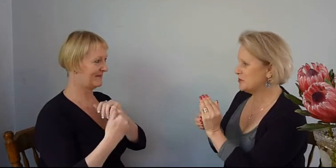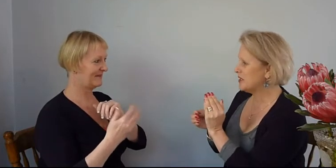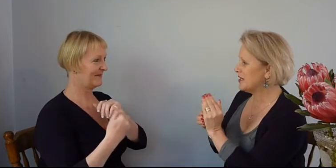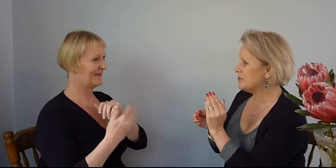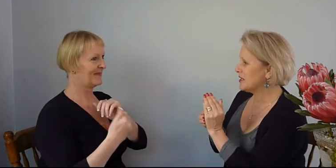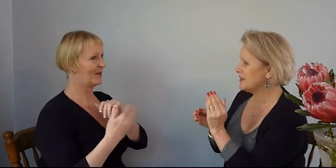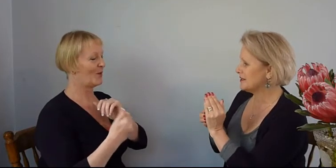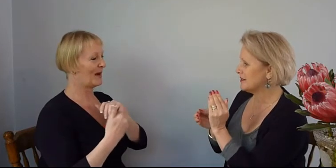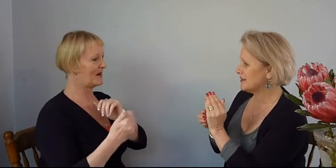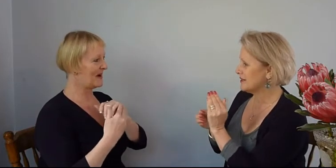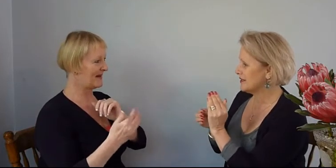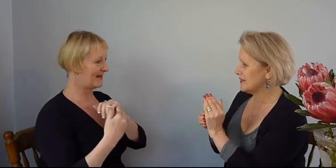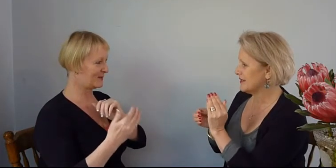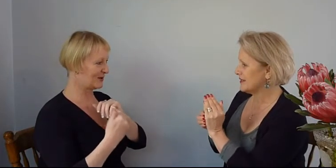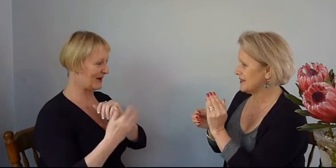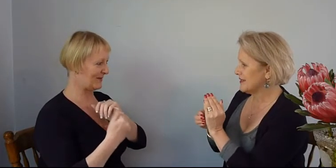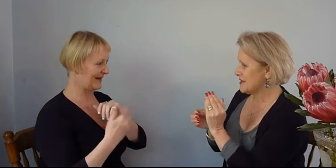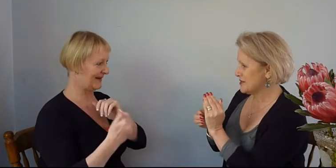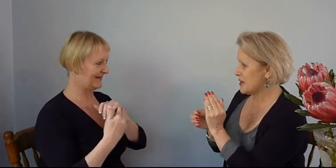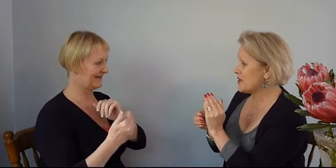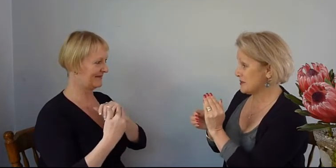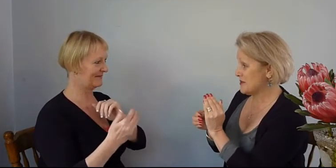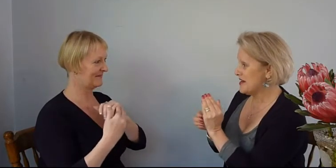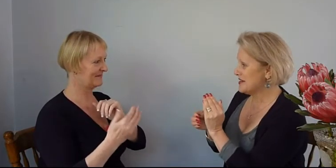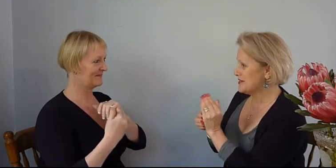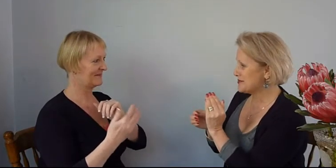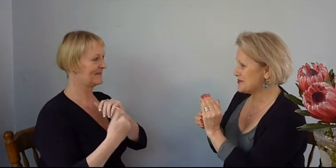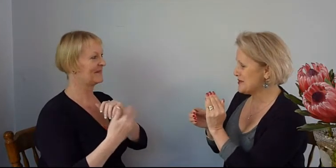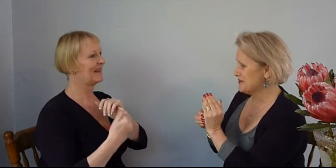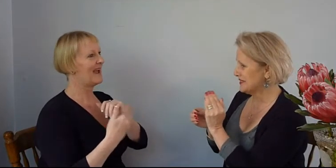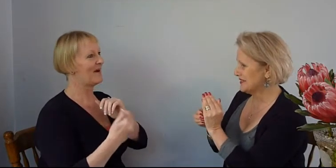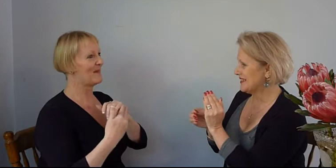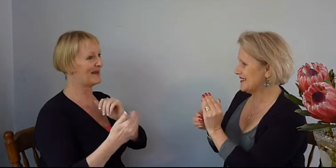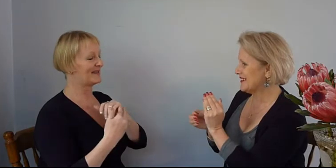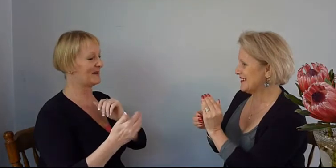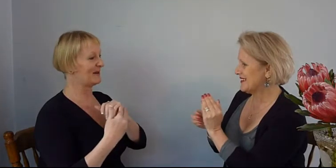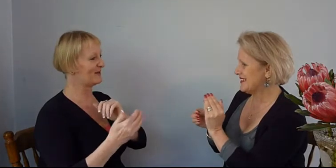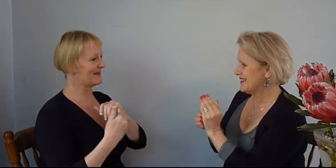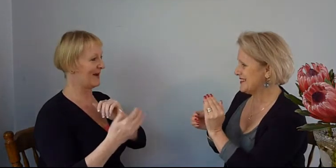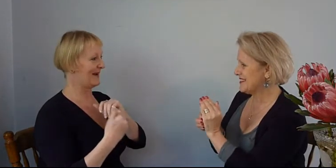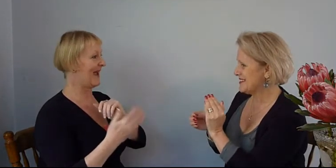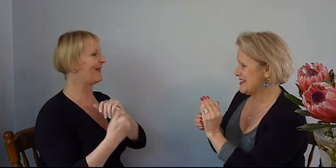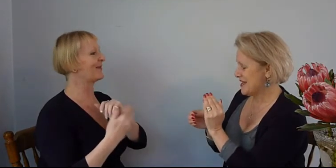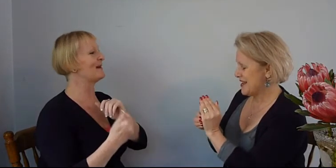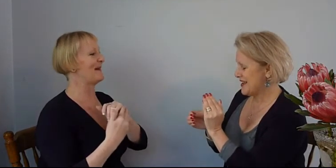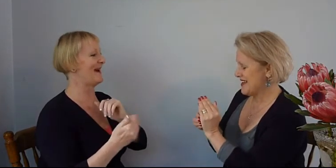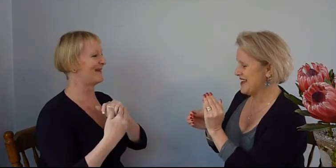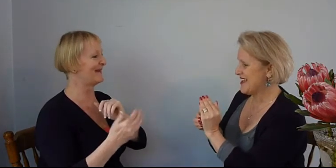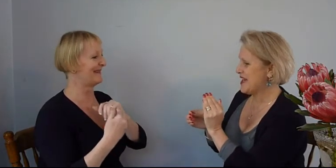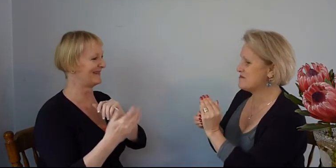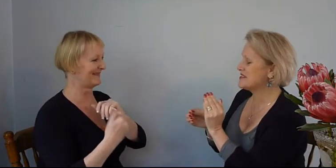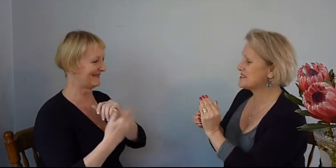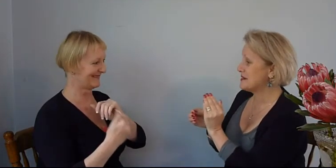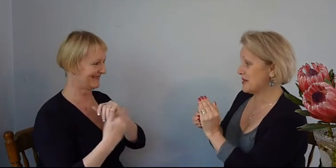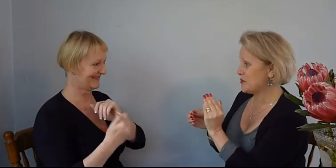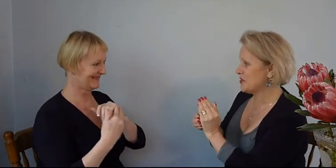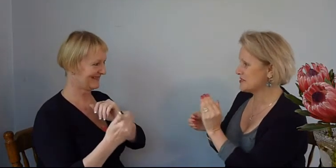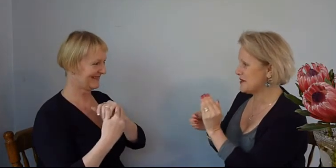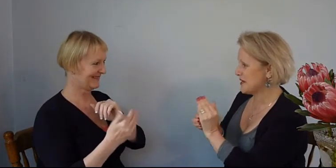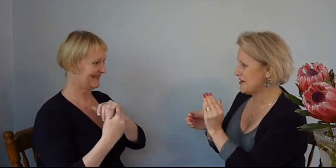behind me. No wonder my knees were trembling. No wonder my knees were trembling. And my stomach was coming out from my mouth. And my stomach was coming out